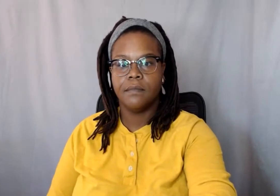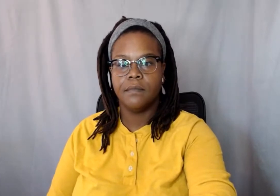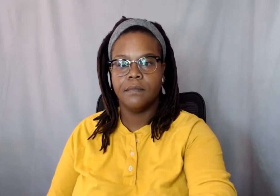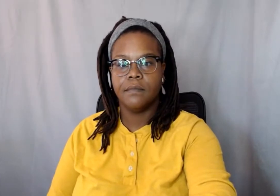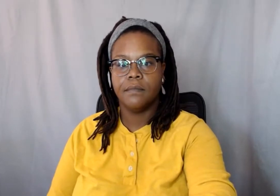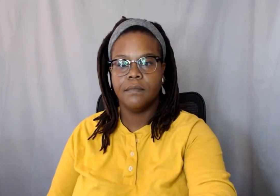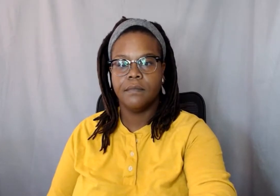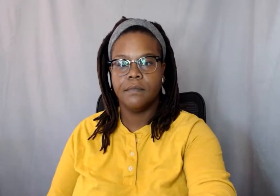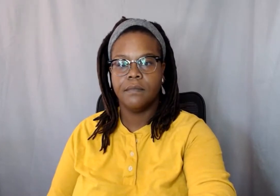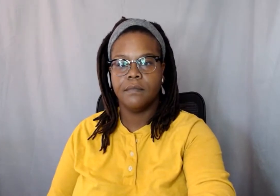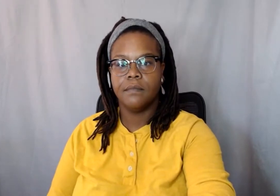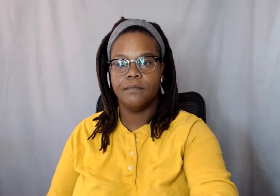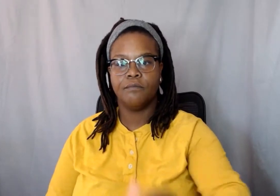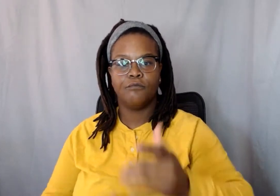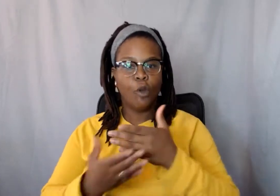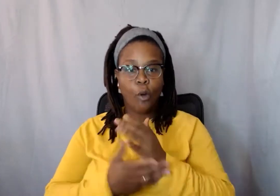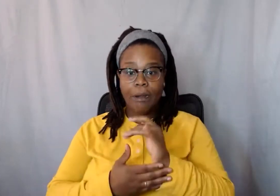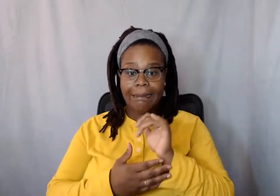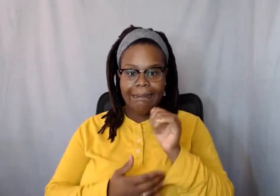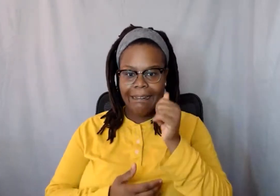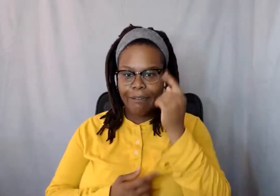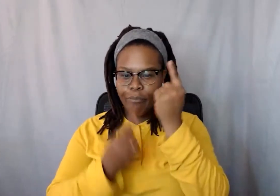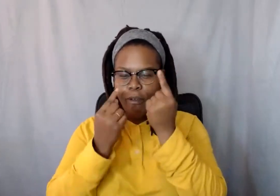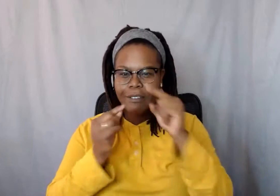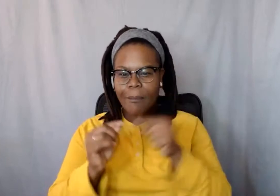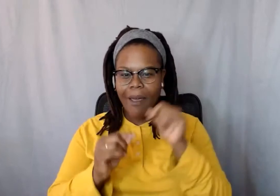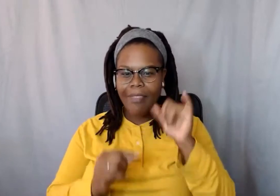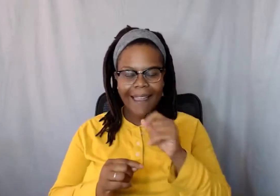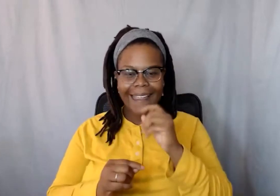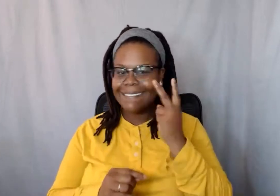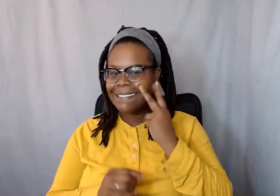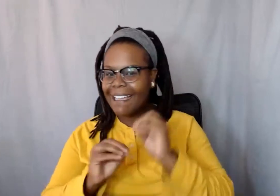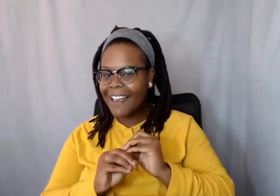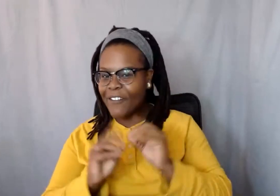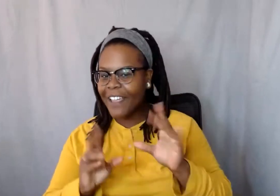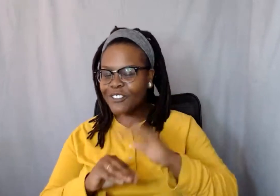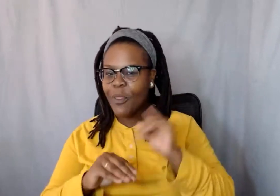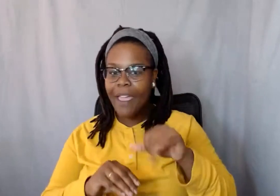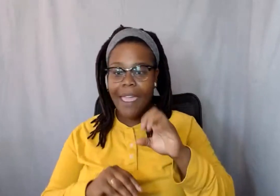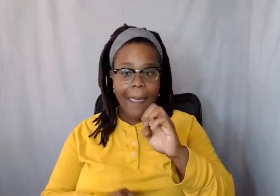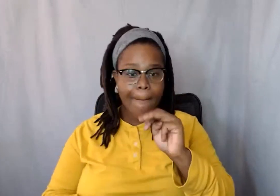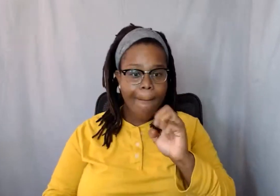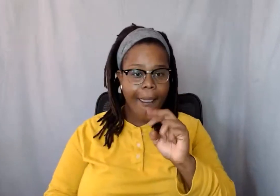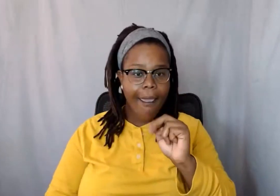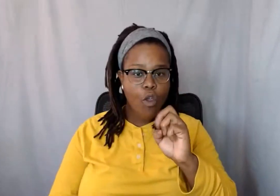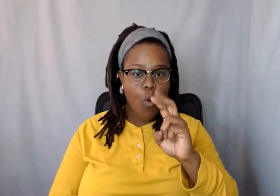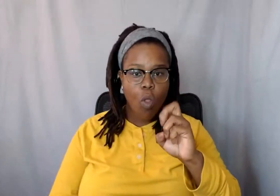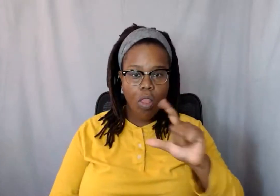All right. Any, any thoughts on that? I don't see a clarification. So any thoughts, uh, Emmanuel, Jessica, on the student faculty,